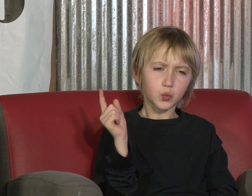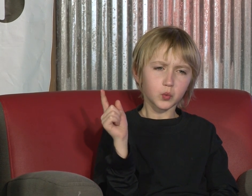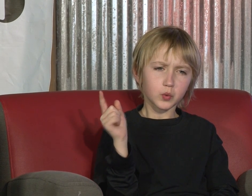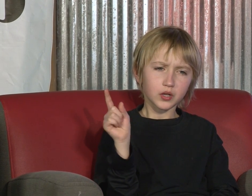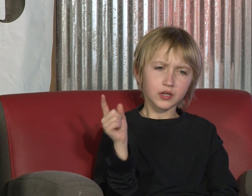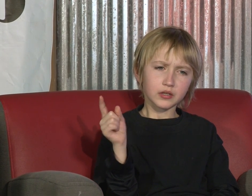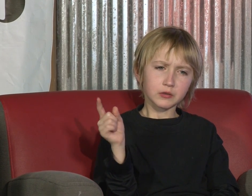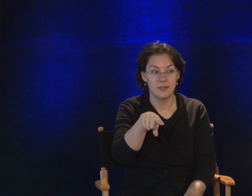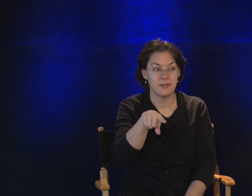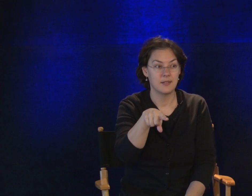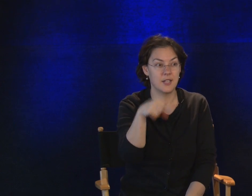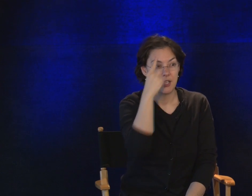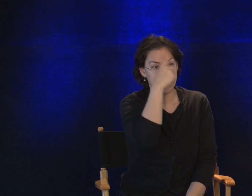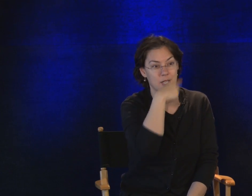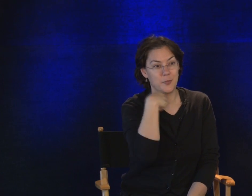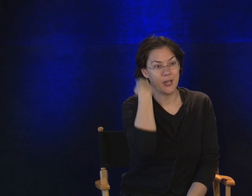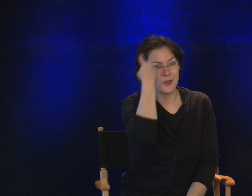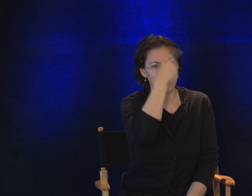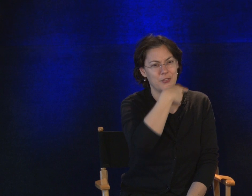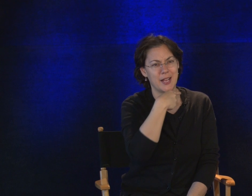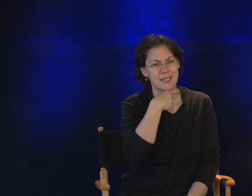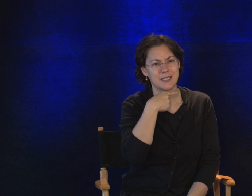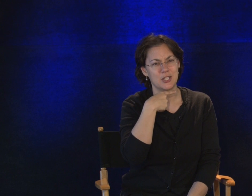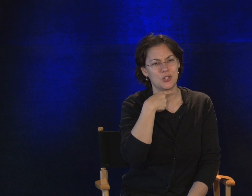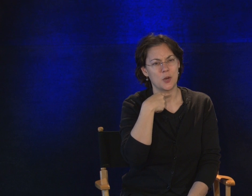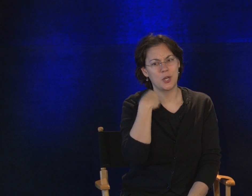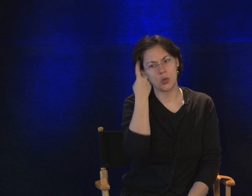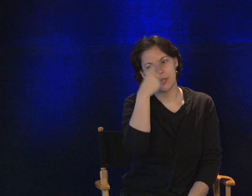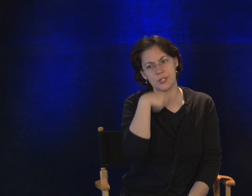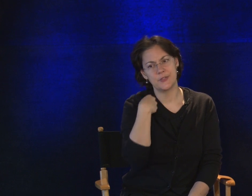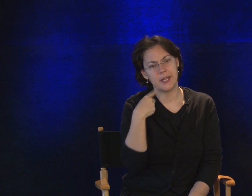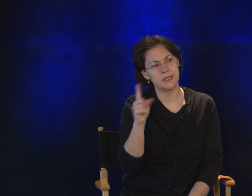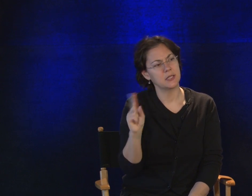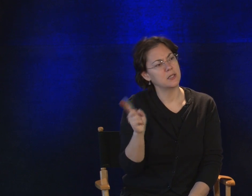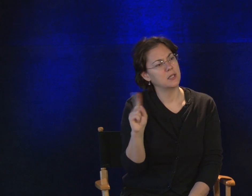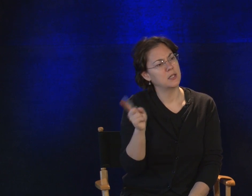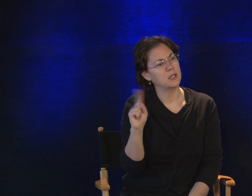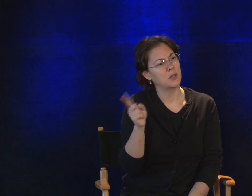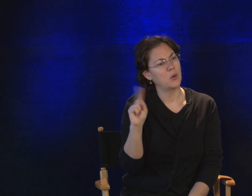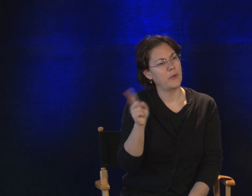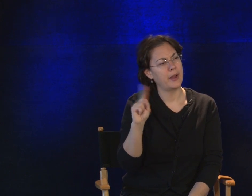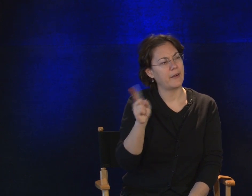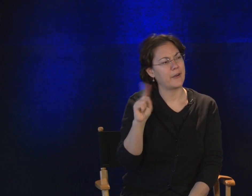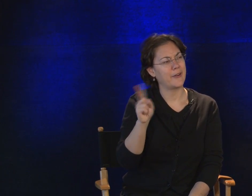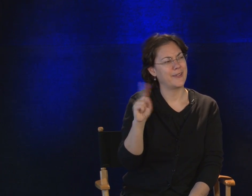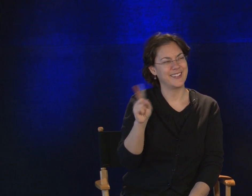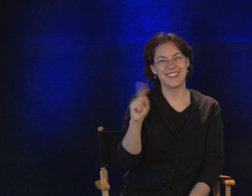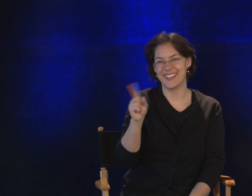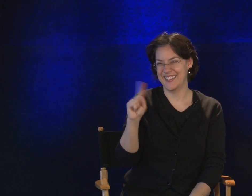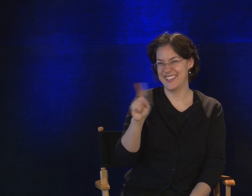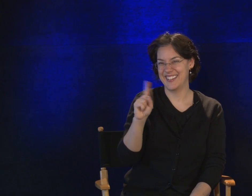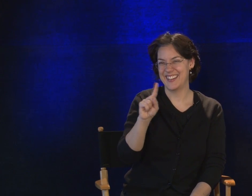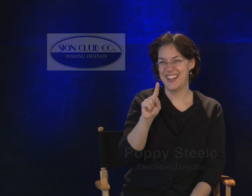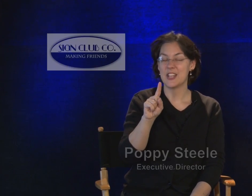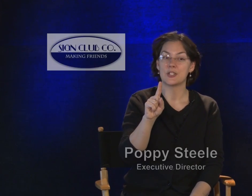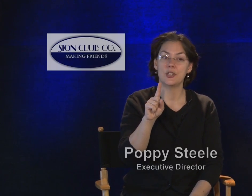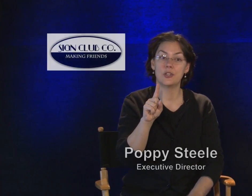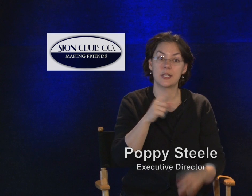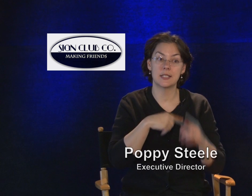question, it's going to be on your face. Can you show me your question face? Where? Good. Good. So you can